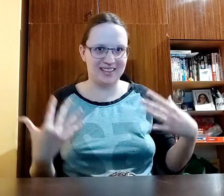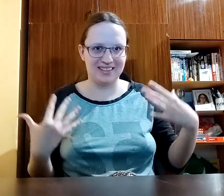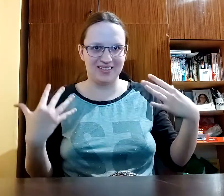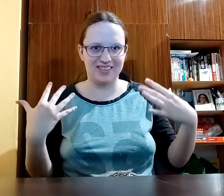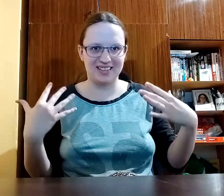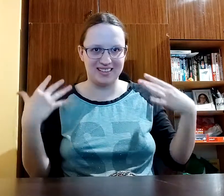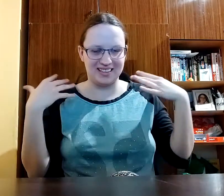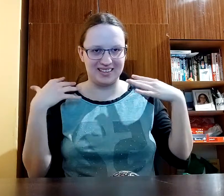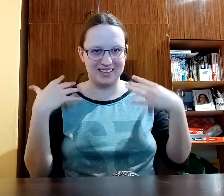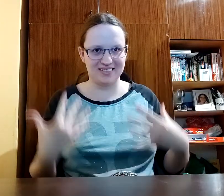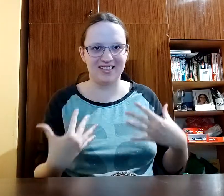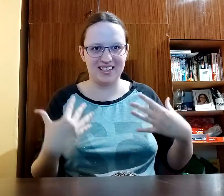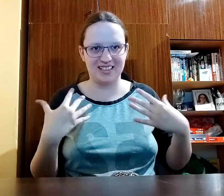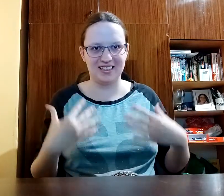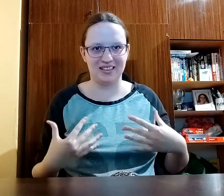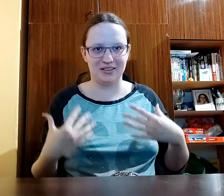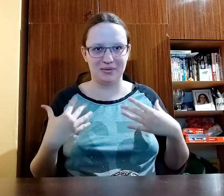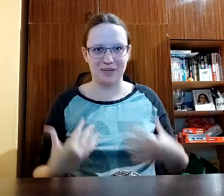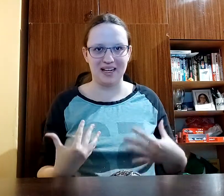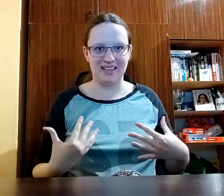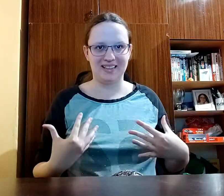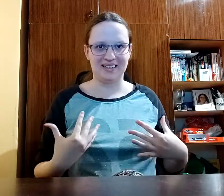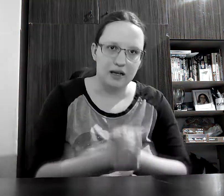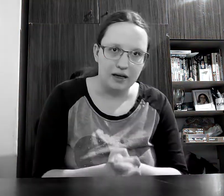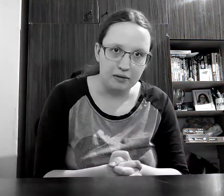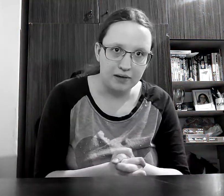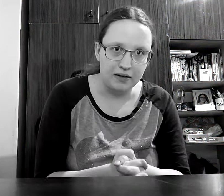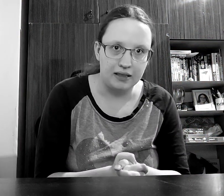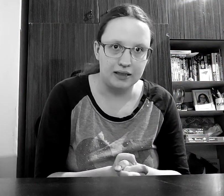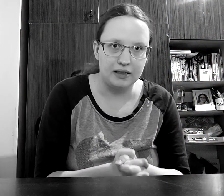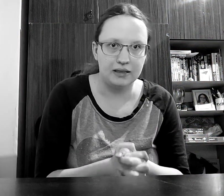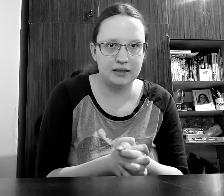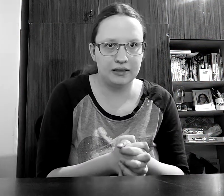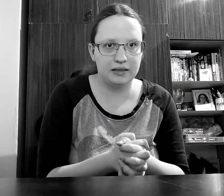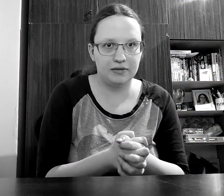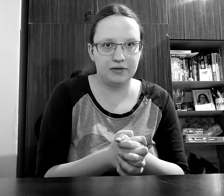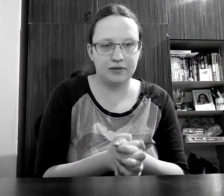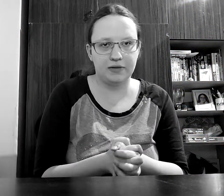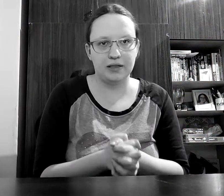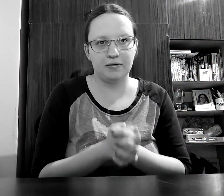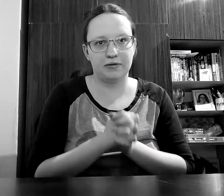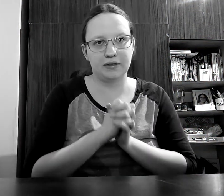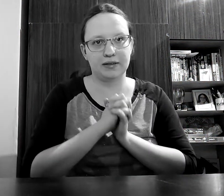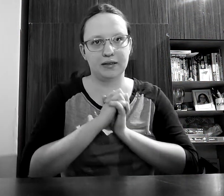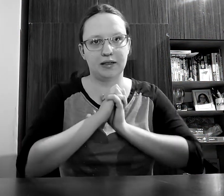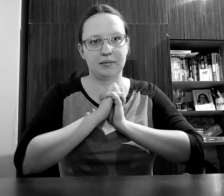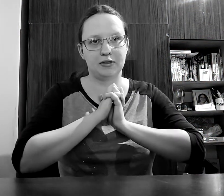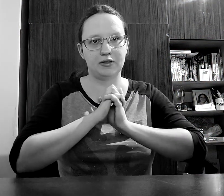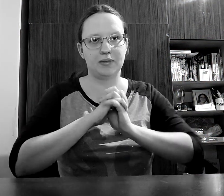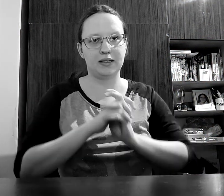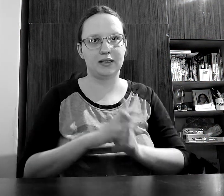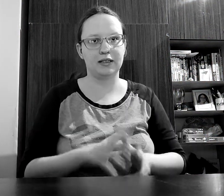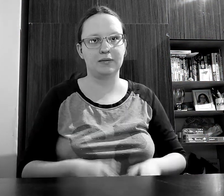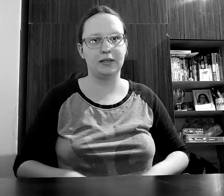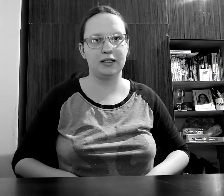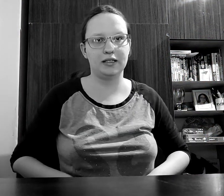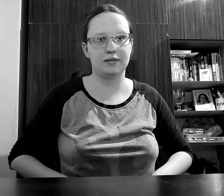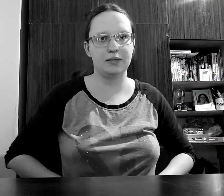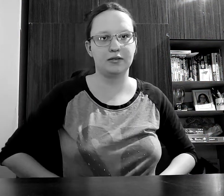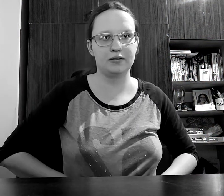that visit that situation in your mind however if you've come for some traumatic experience because